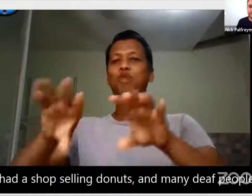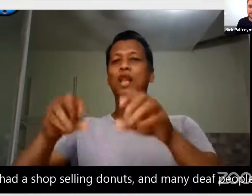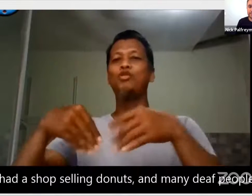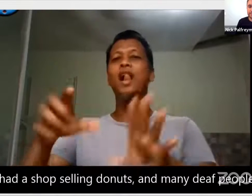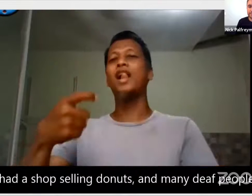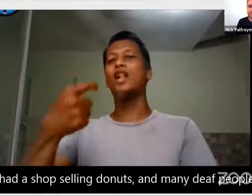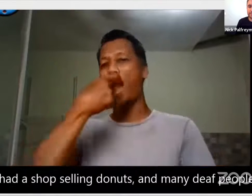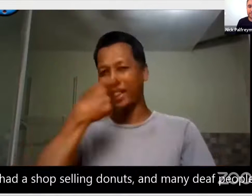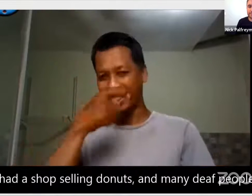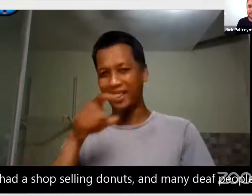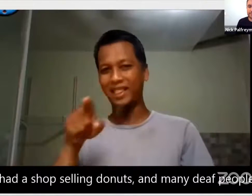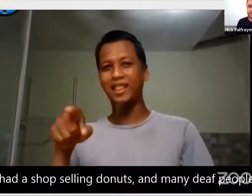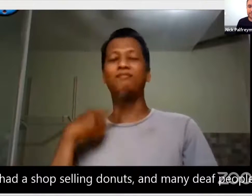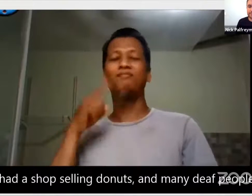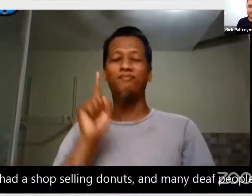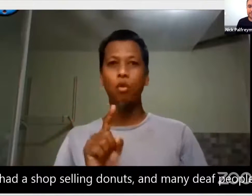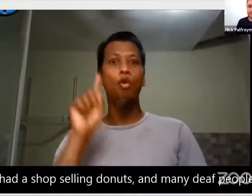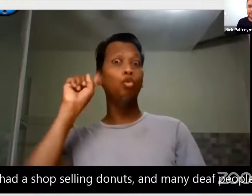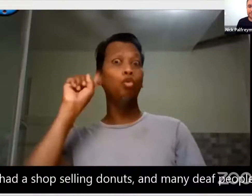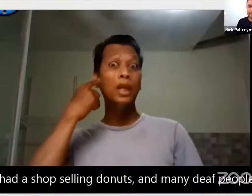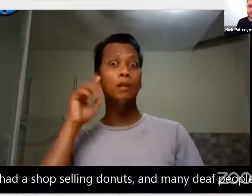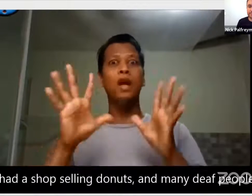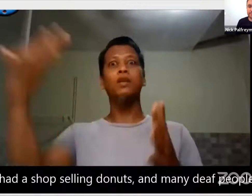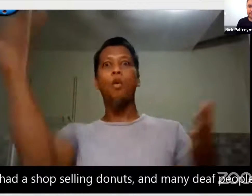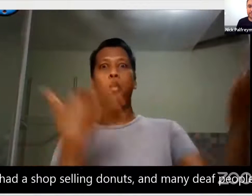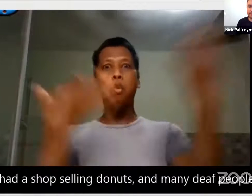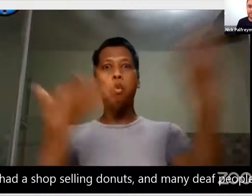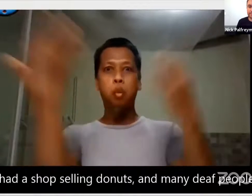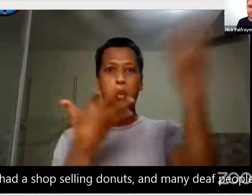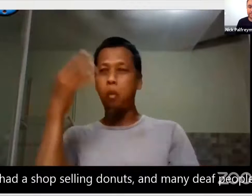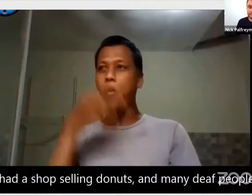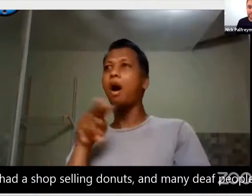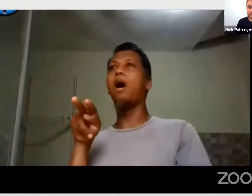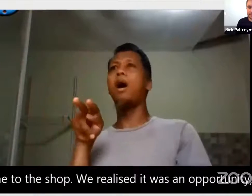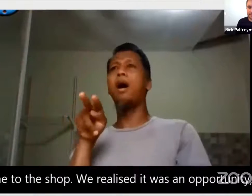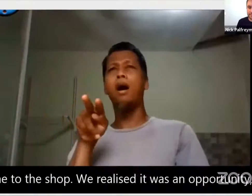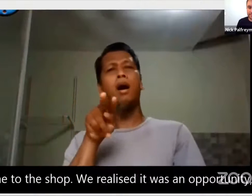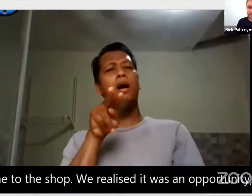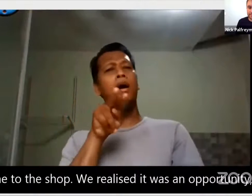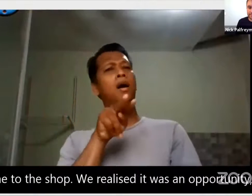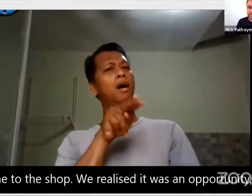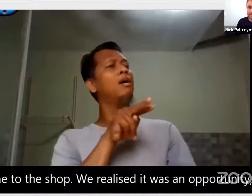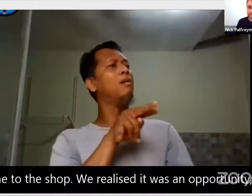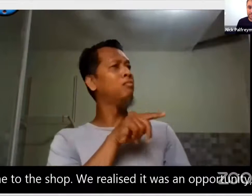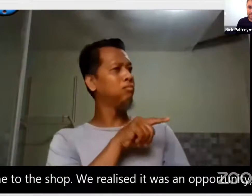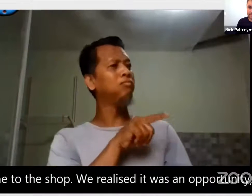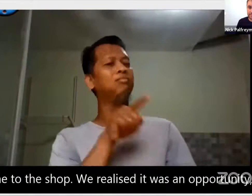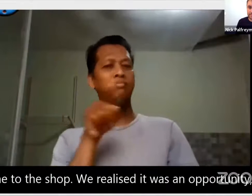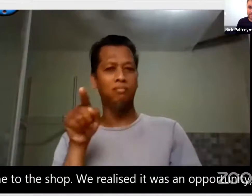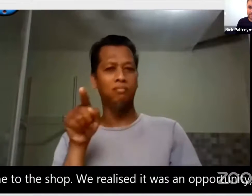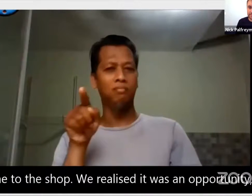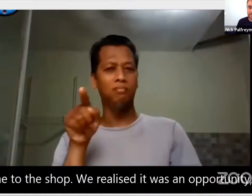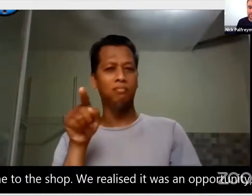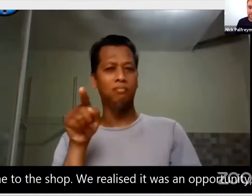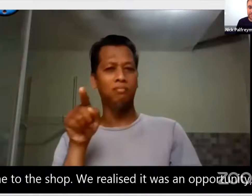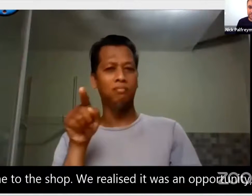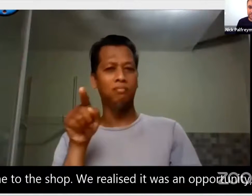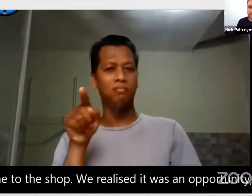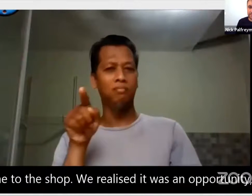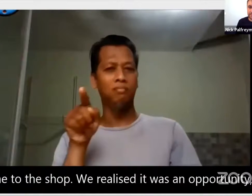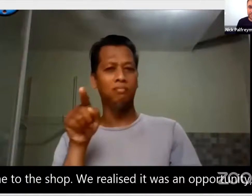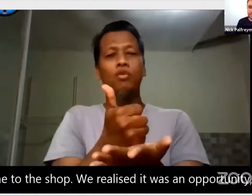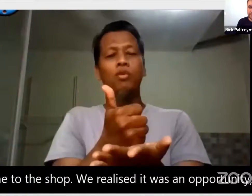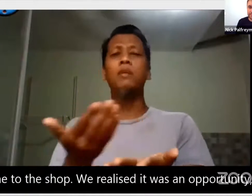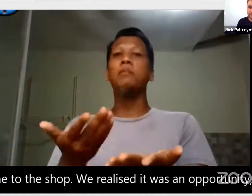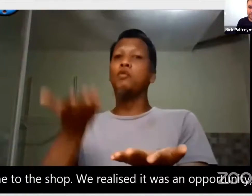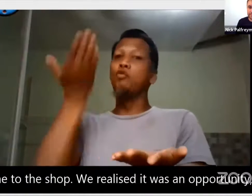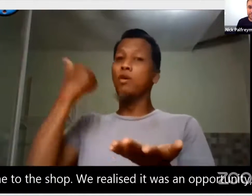She had a shop selling doughnuts, and many deaf people came to the shop. We realised it was an